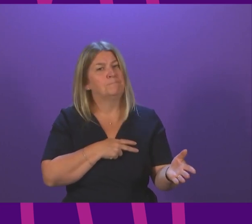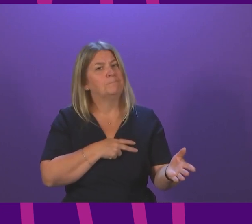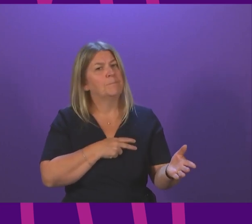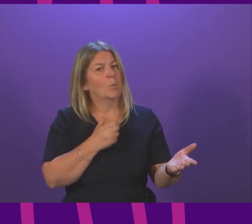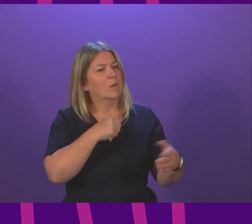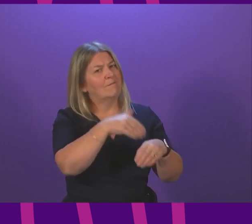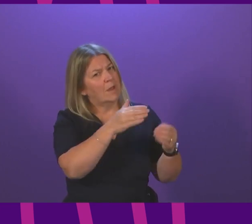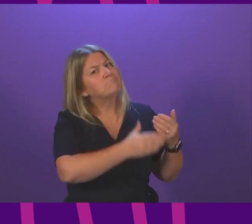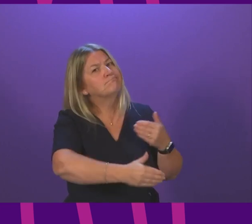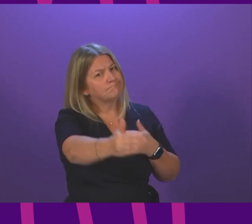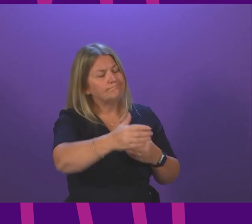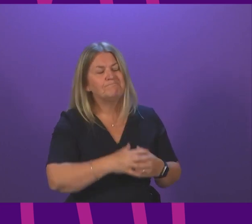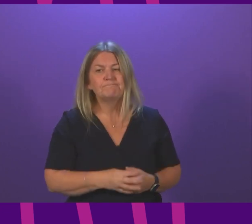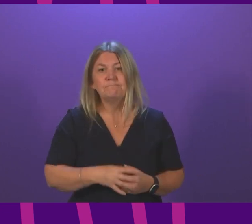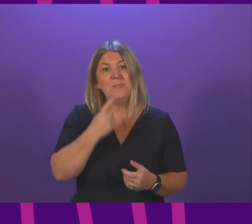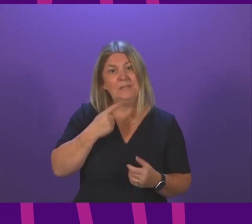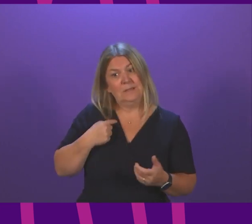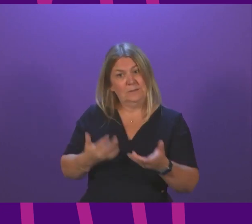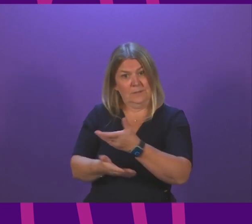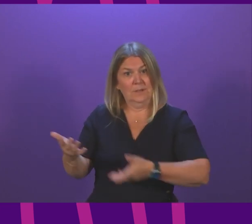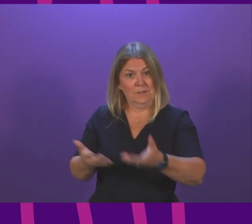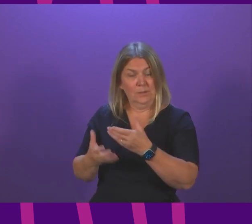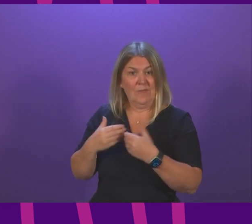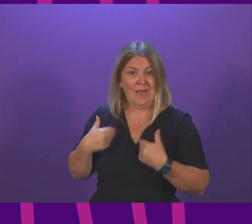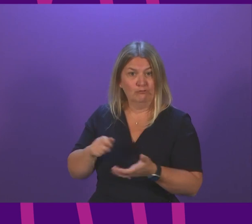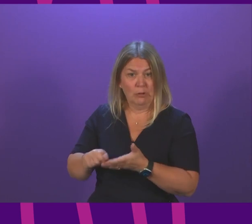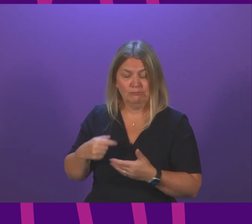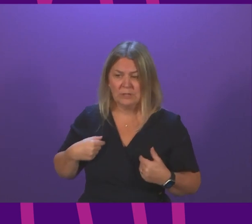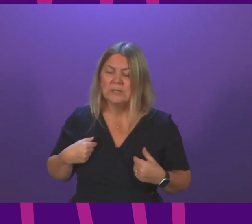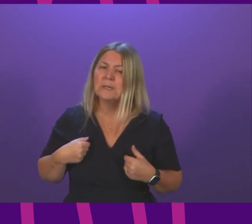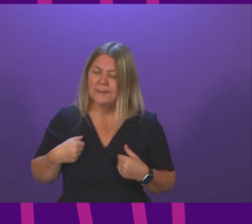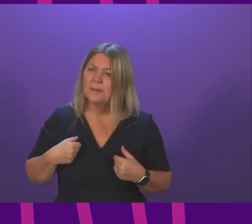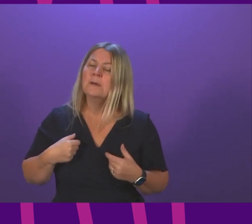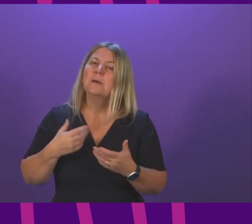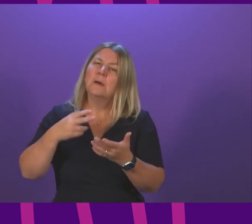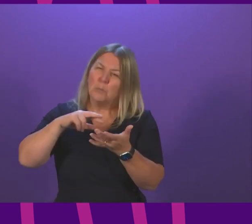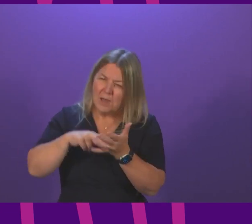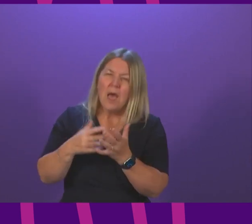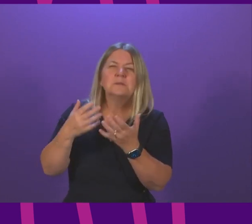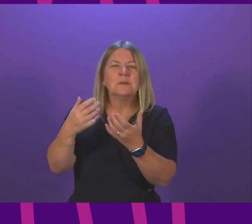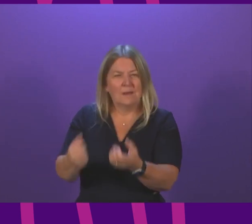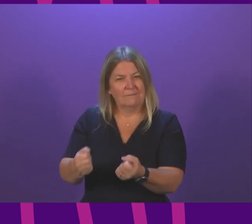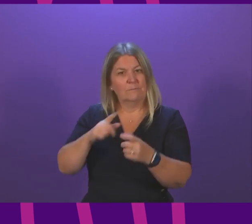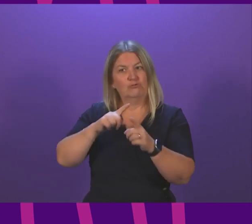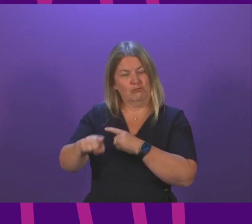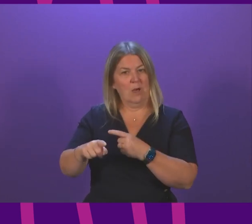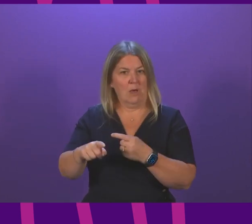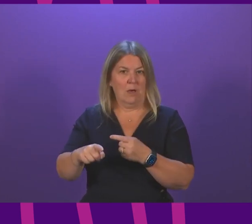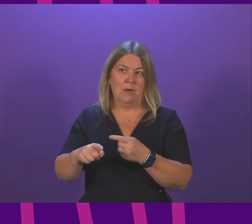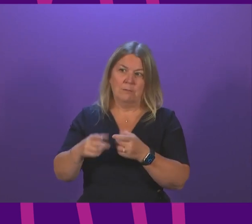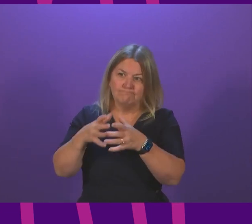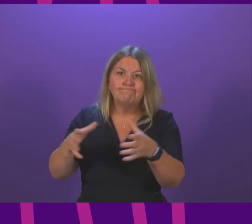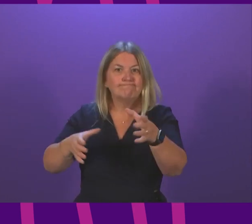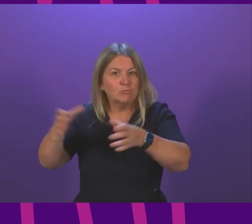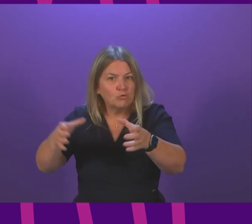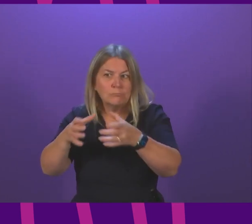the health secretary and I were discussing this yesterday with officials have a number of plans in progress to try to increase recruitment into